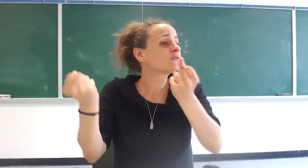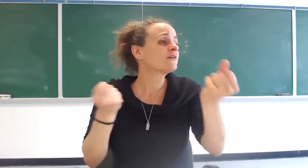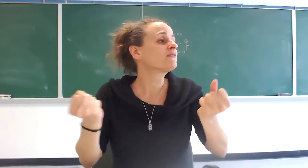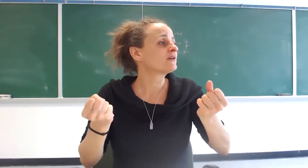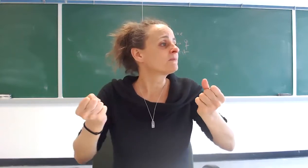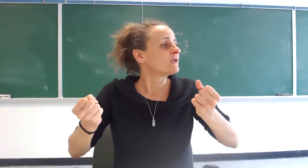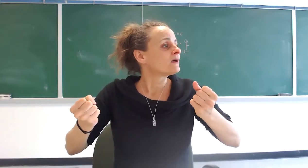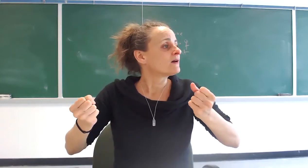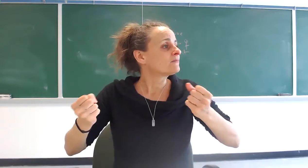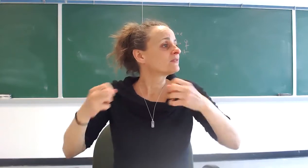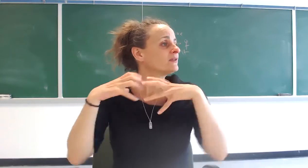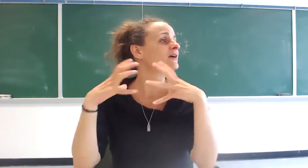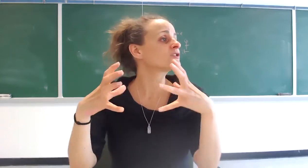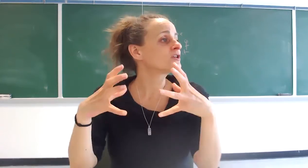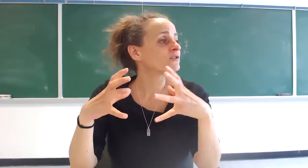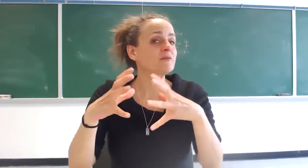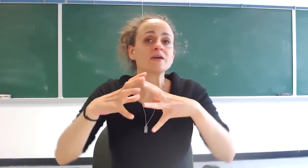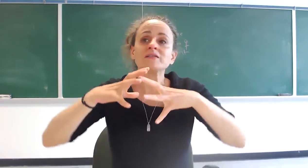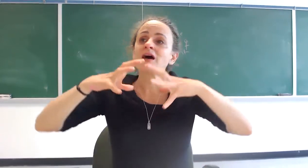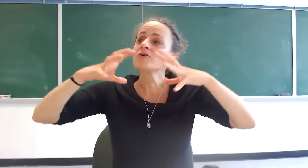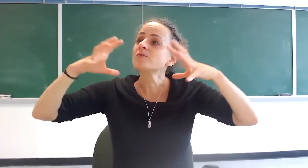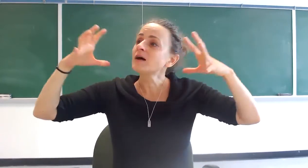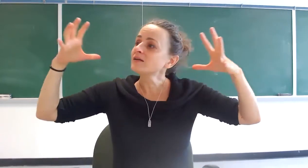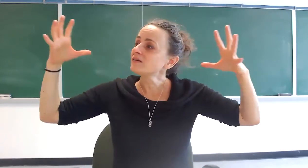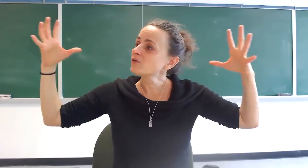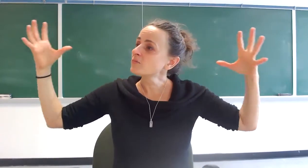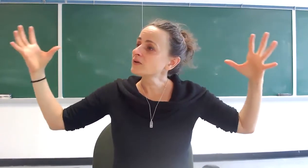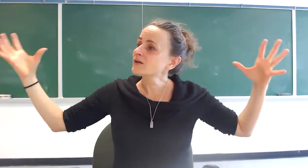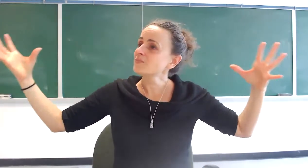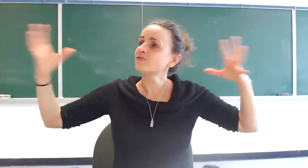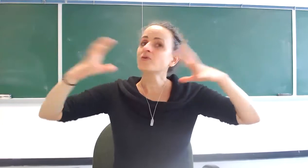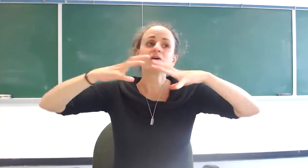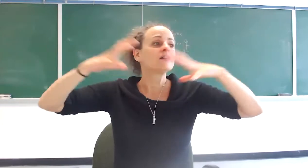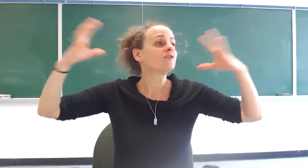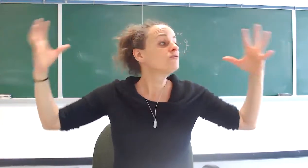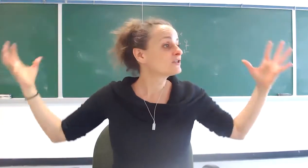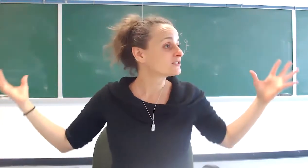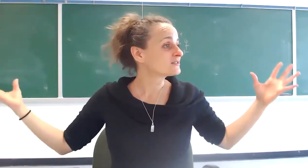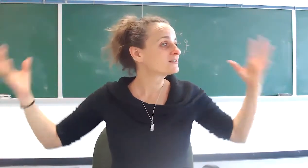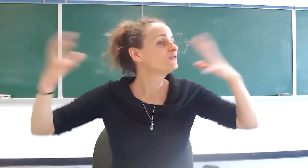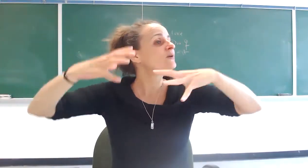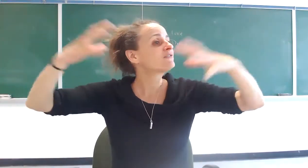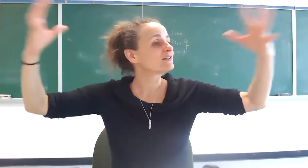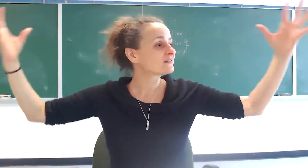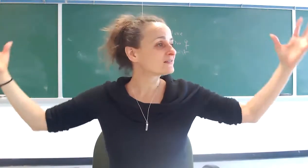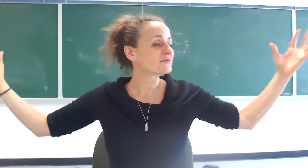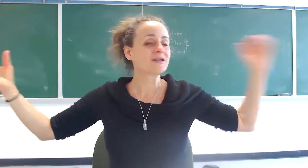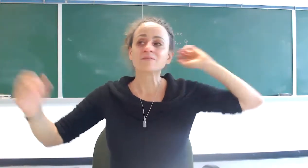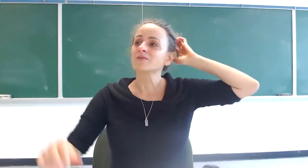something um it's actually a good thing because now your mind is opening up for new visions new revelations right which